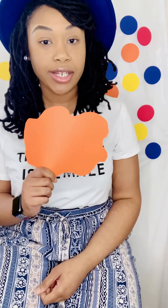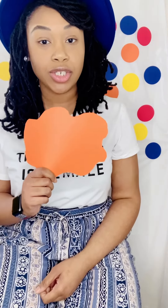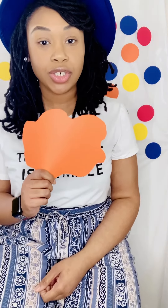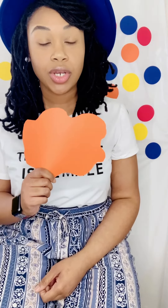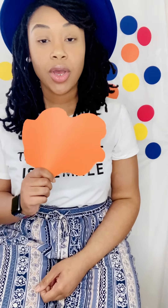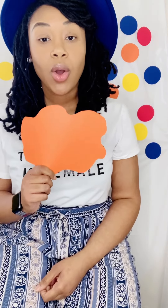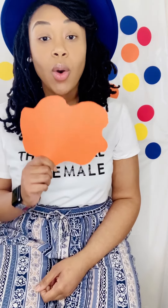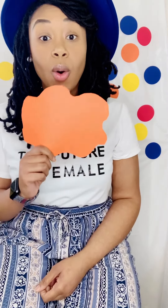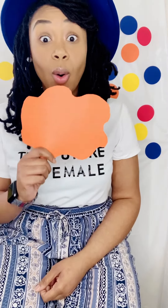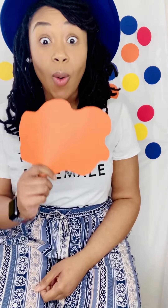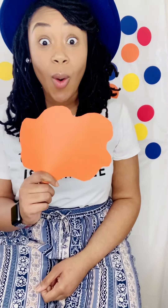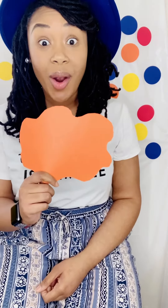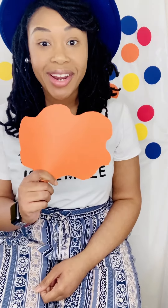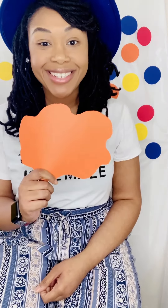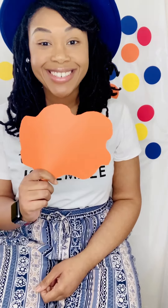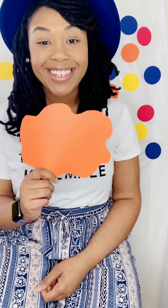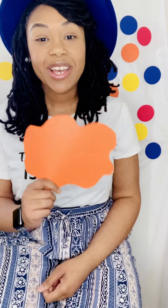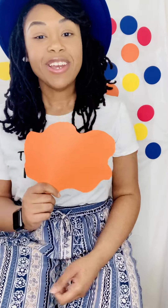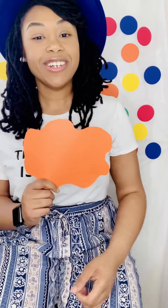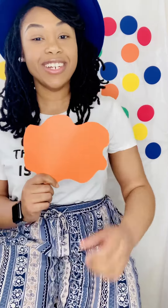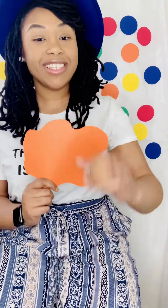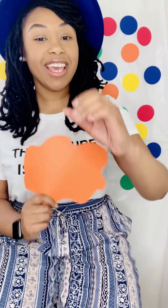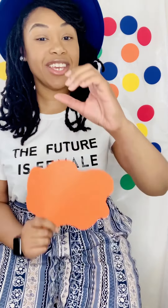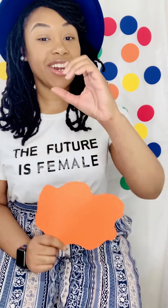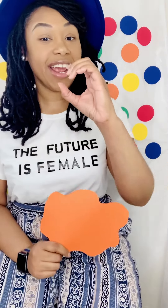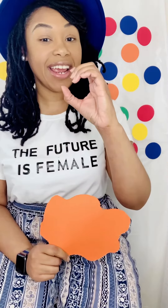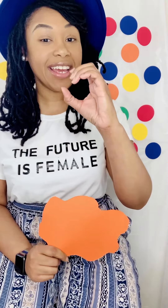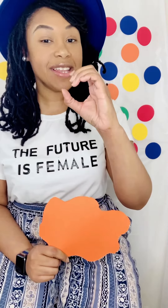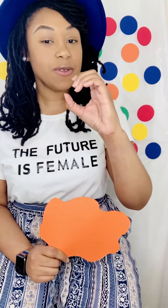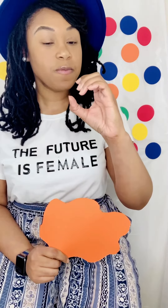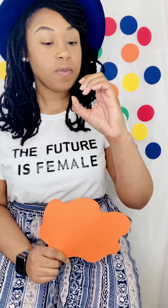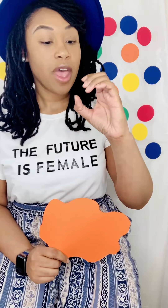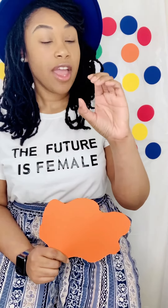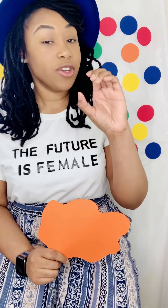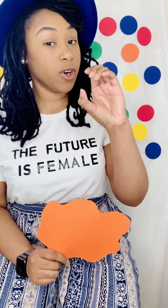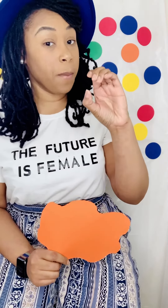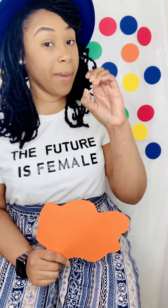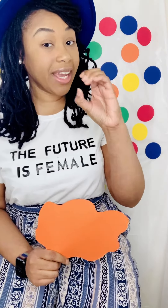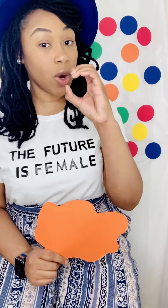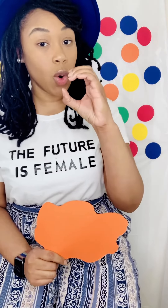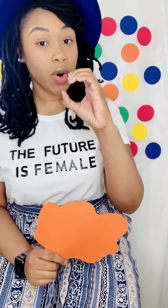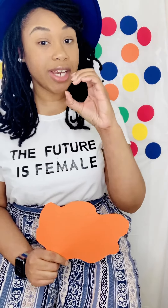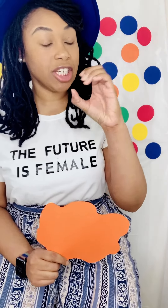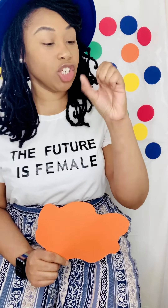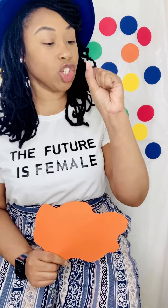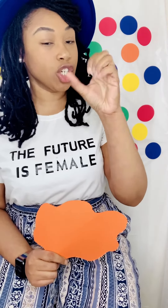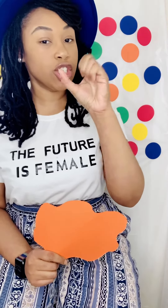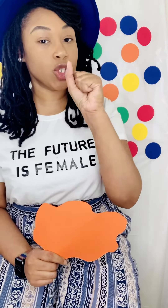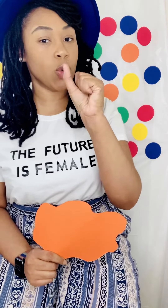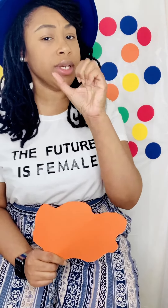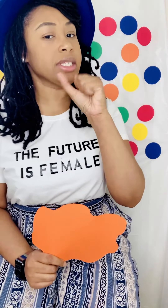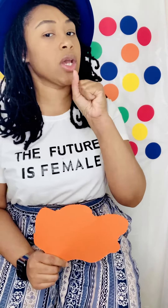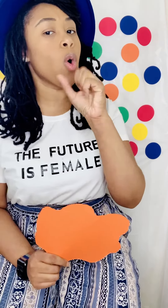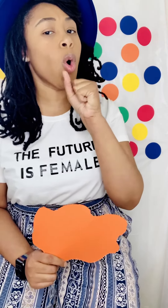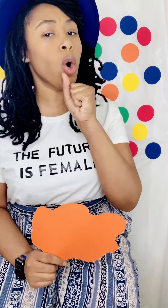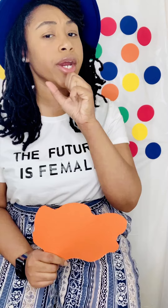orange I'm gonna take your hand make a orange you're gonna squeeze it orange